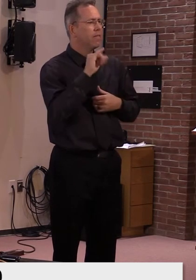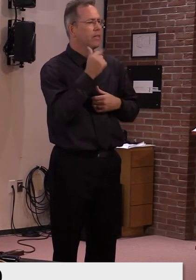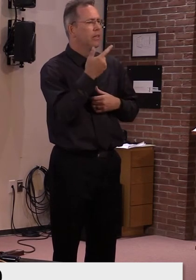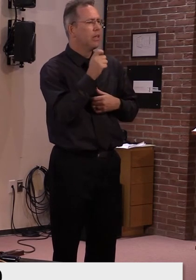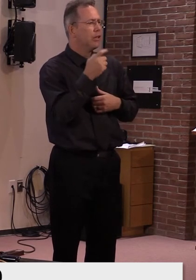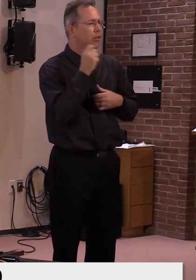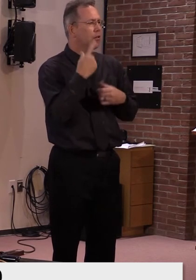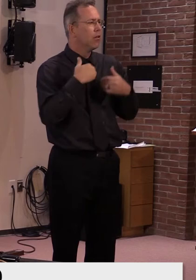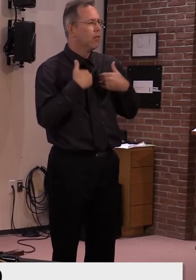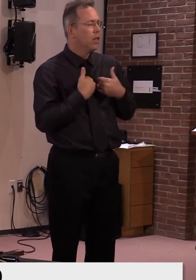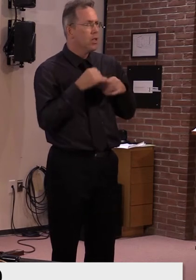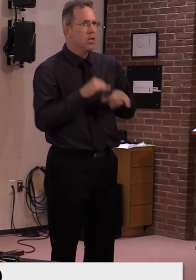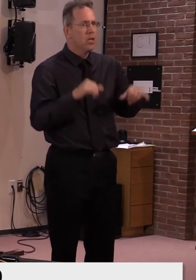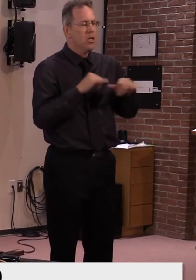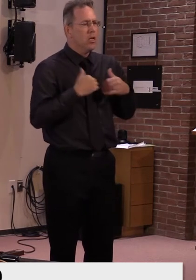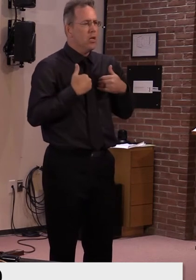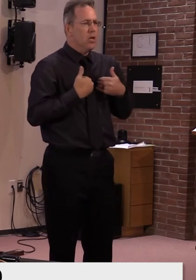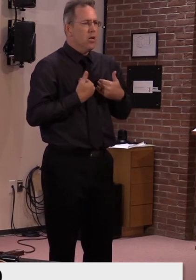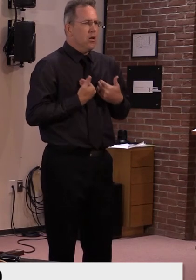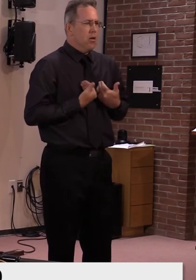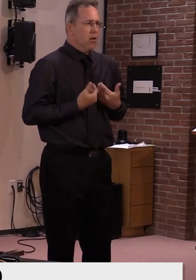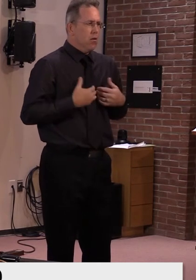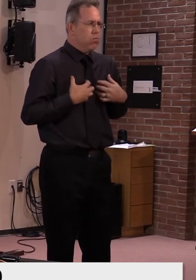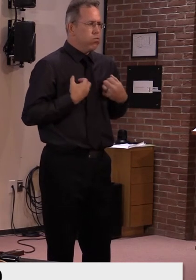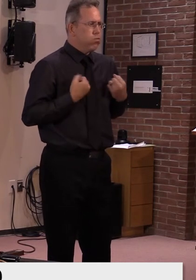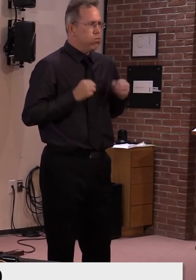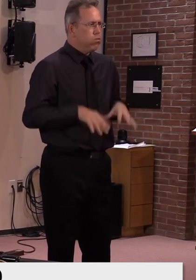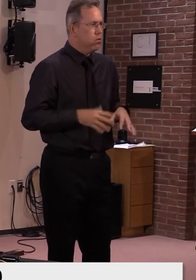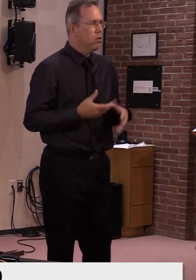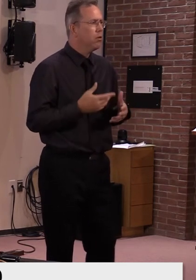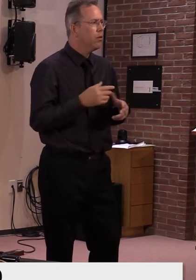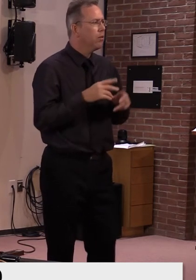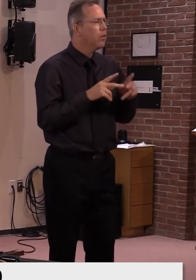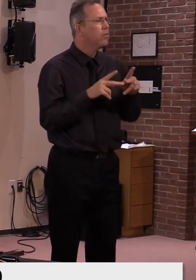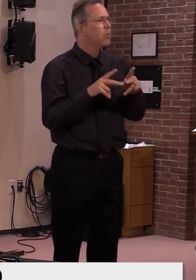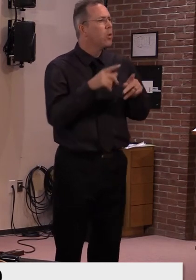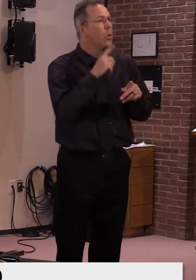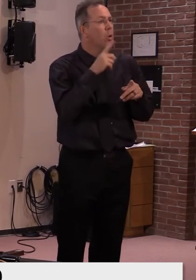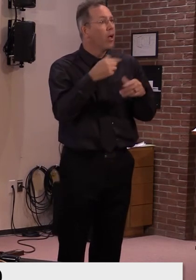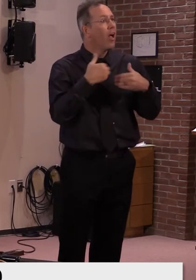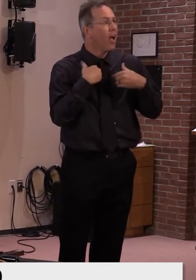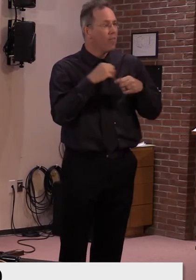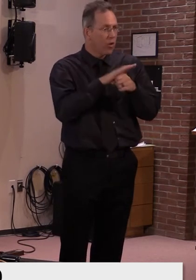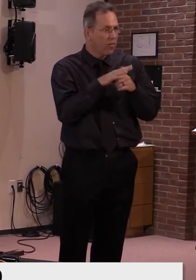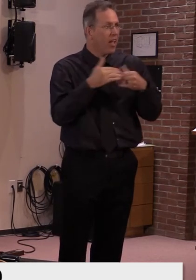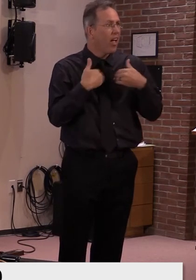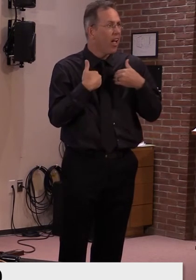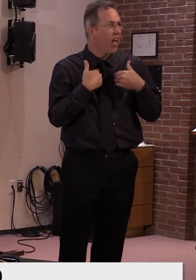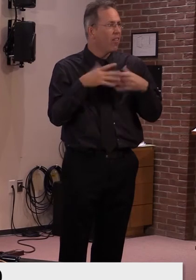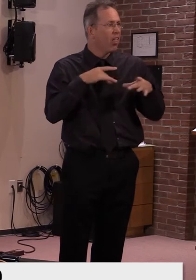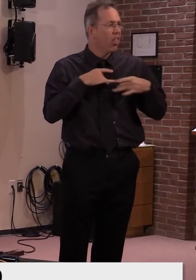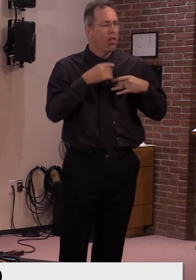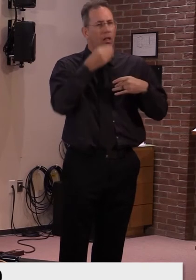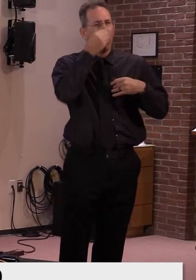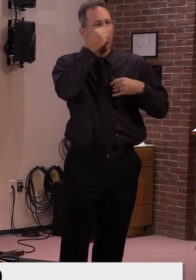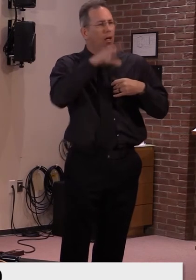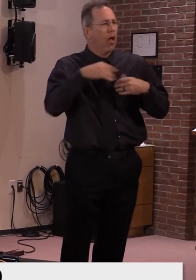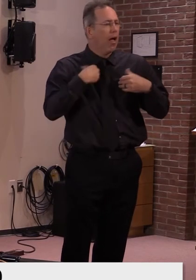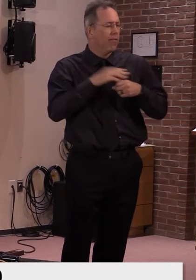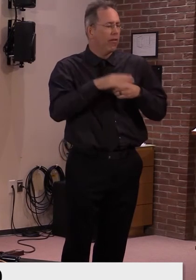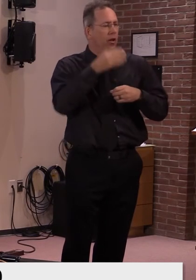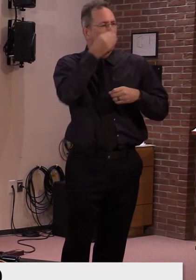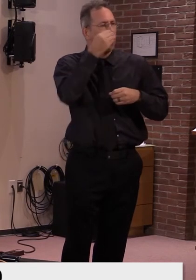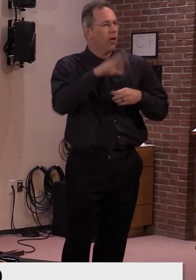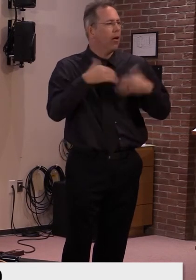staying home, um, and not being isolated from the community, but being out and about. there's, I've